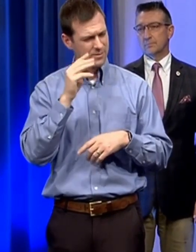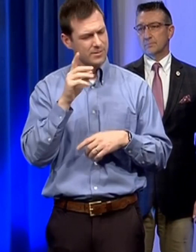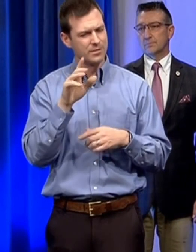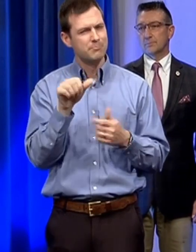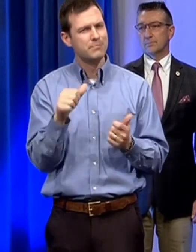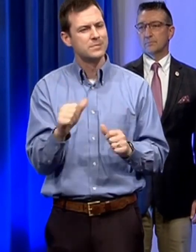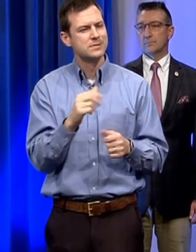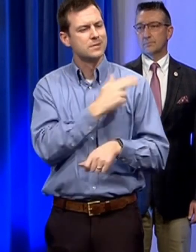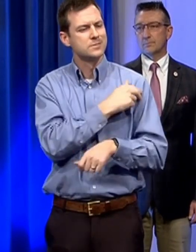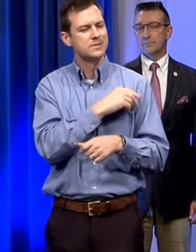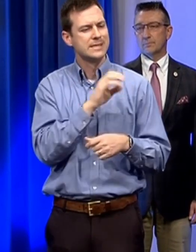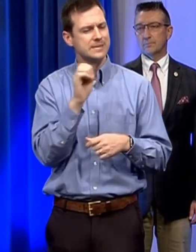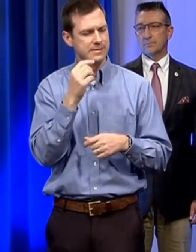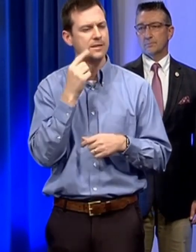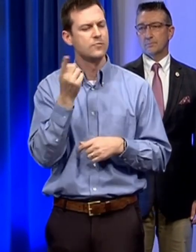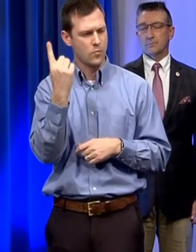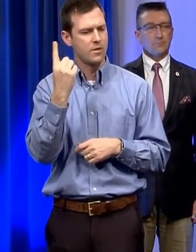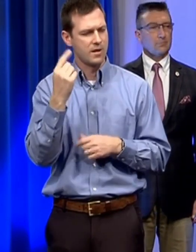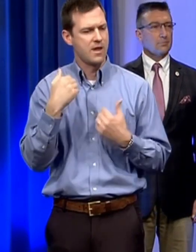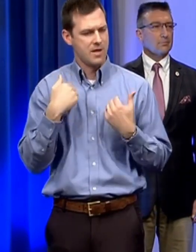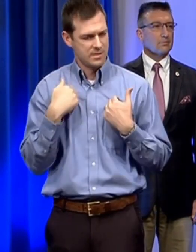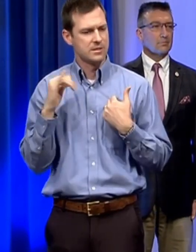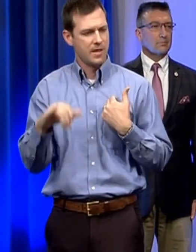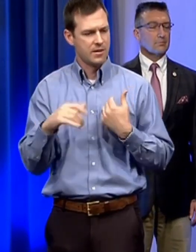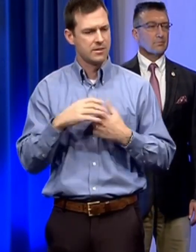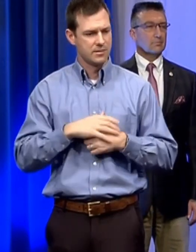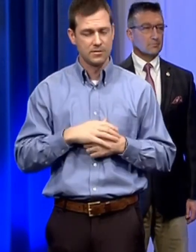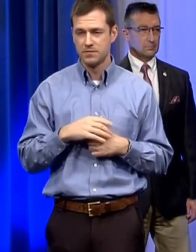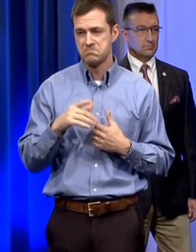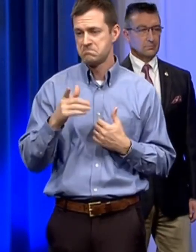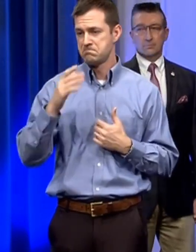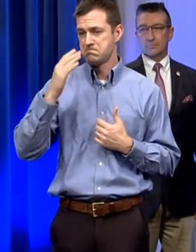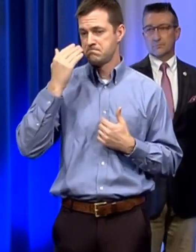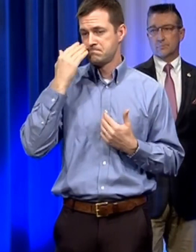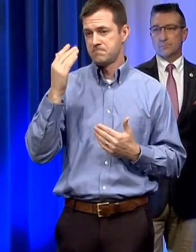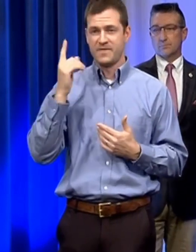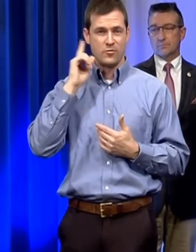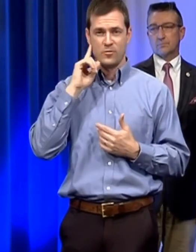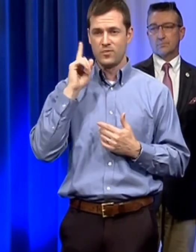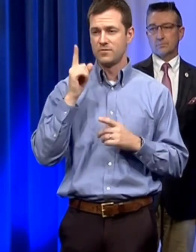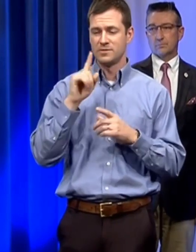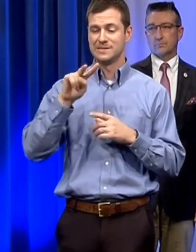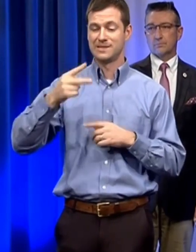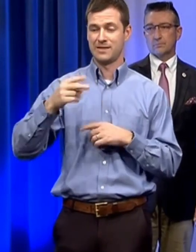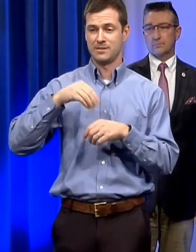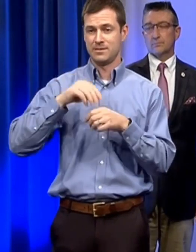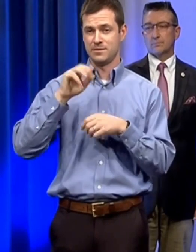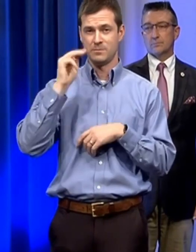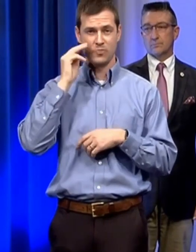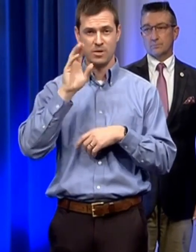release saying a person in their hospital has it um i do not know of a second case montgomery county so far i know of one